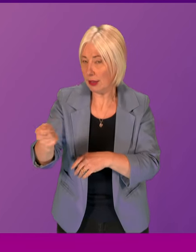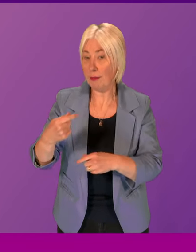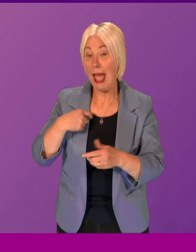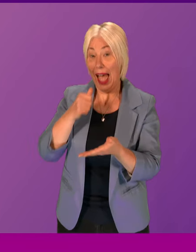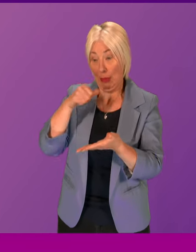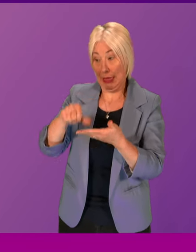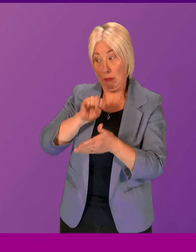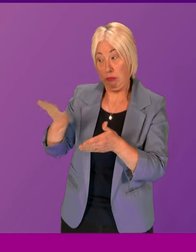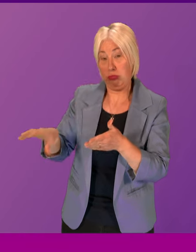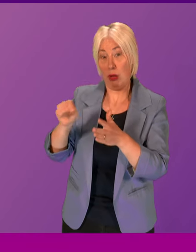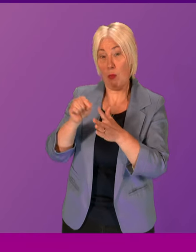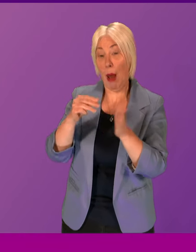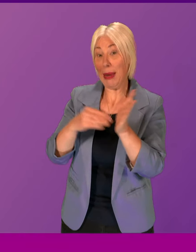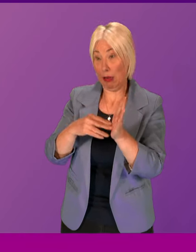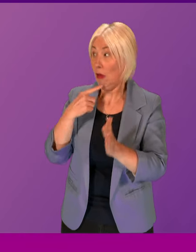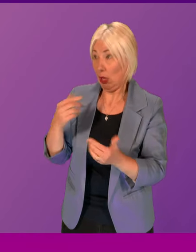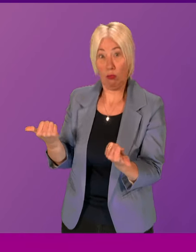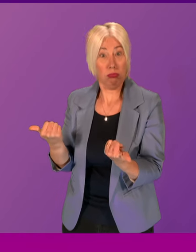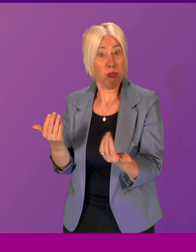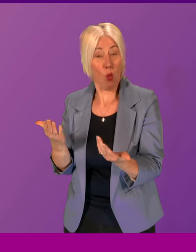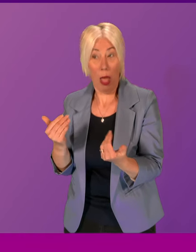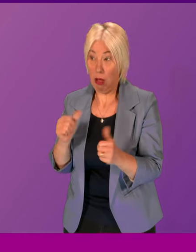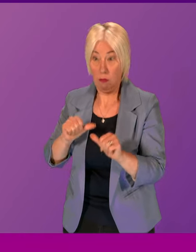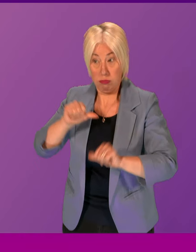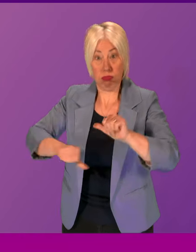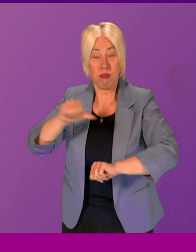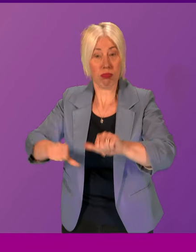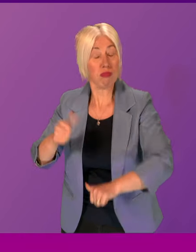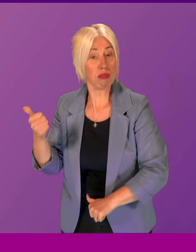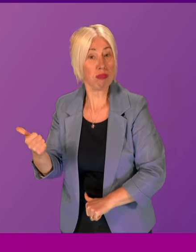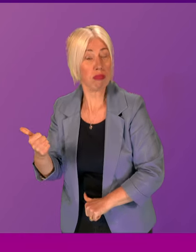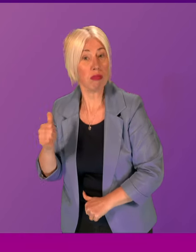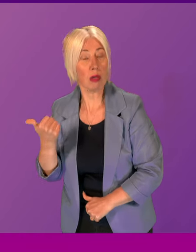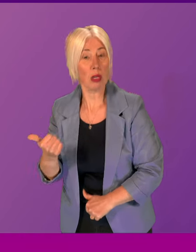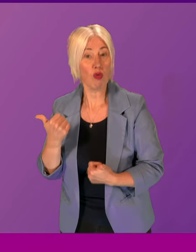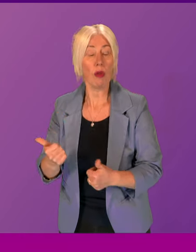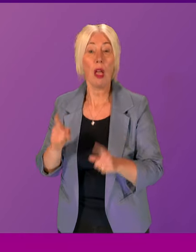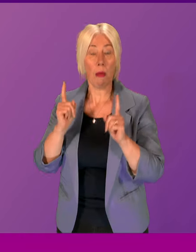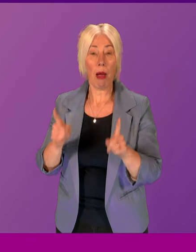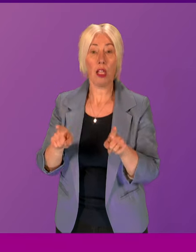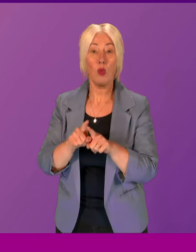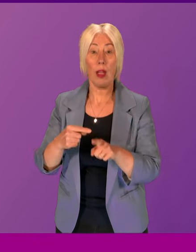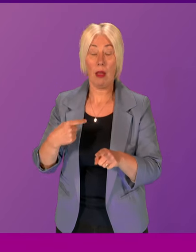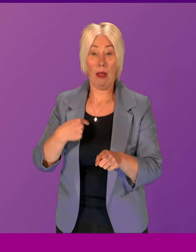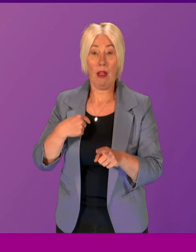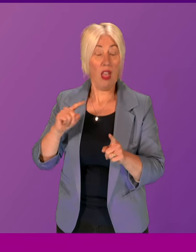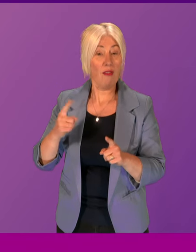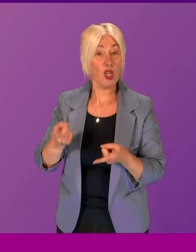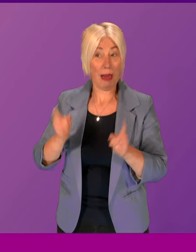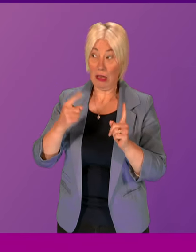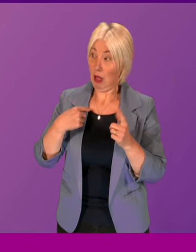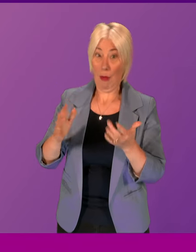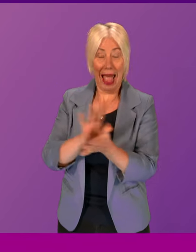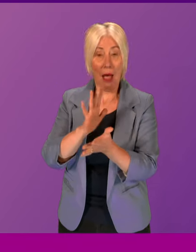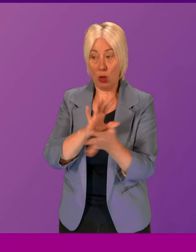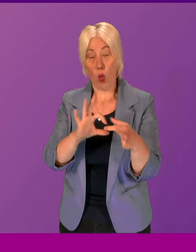say, we welcome that progress, that process. And not only that, as the First Minister, that we'd be willing to work with the